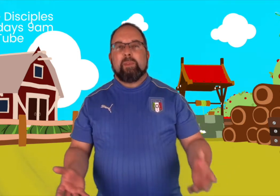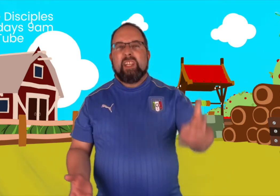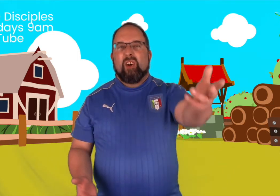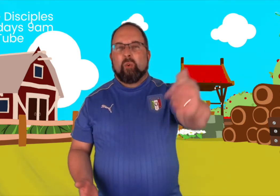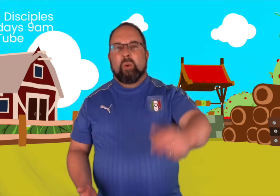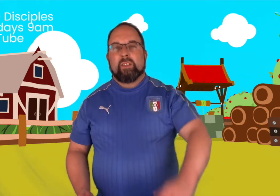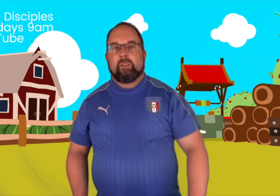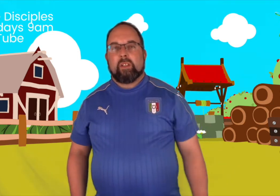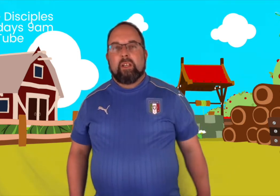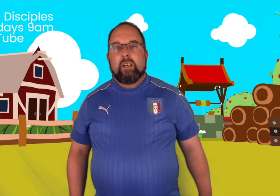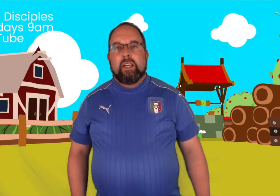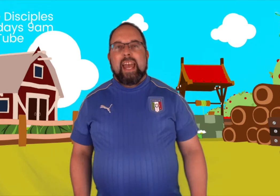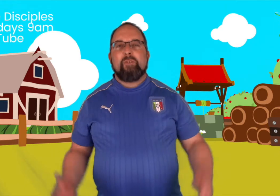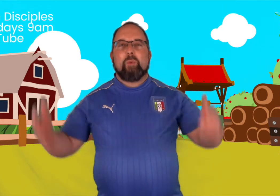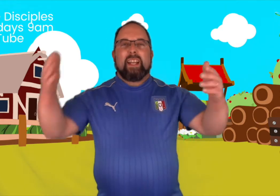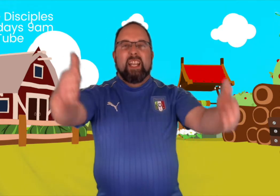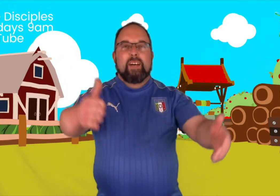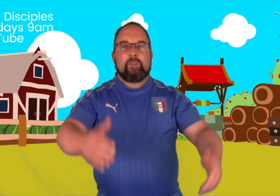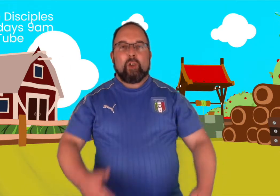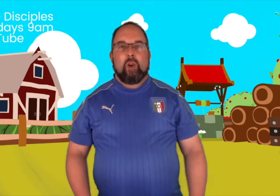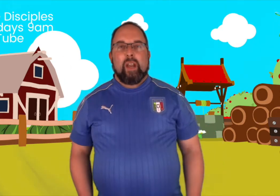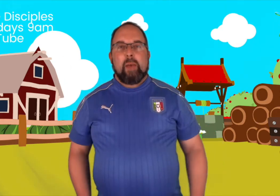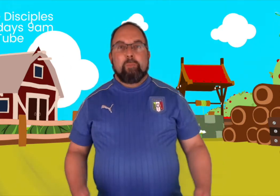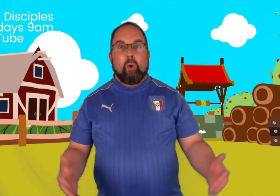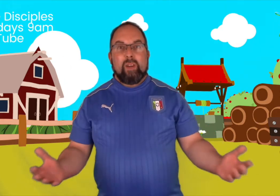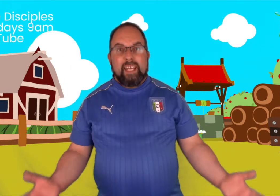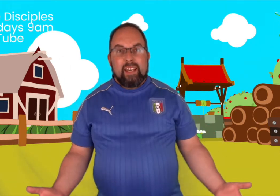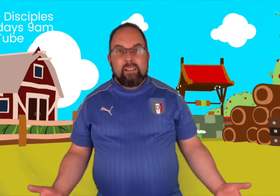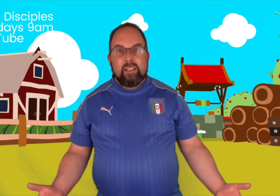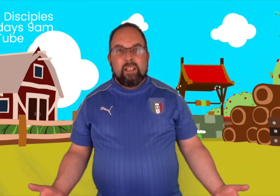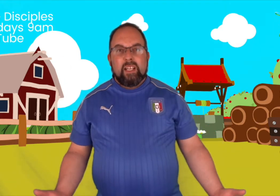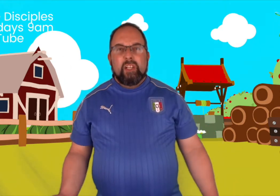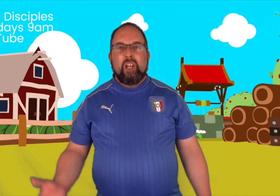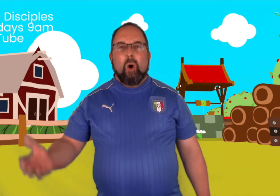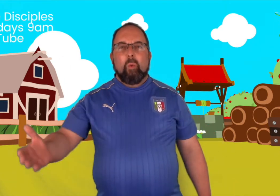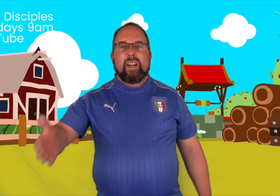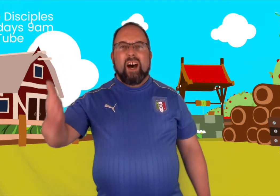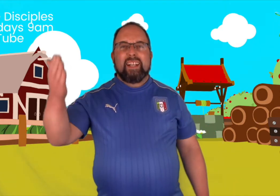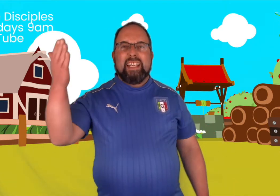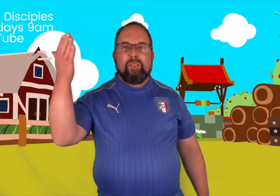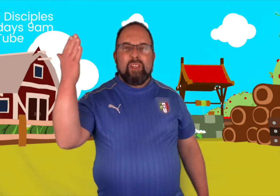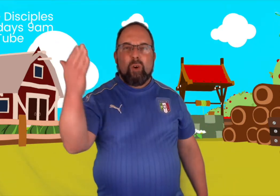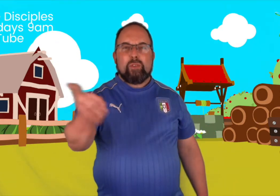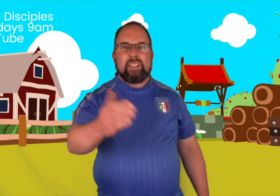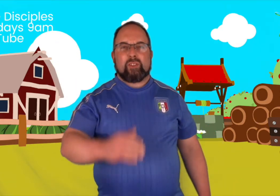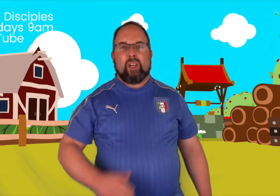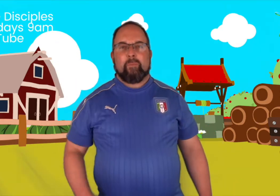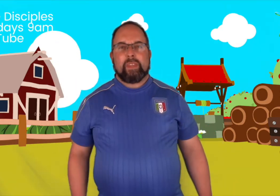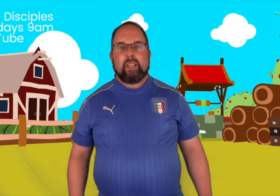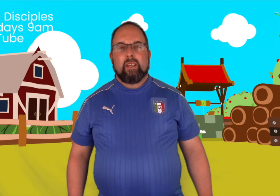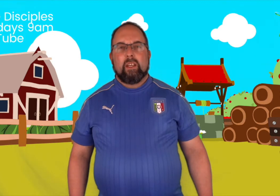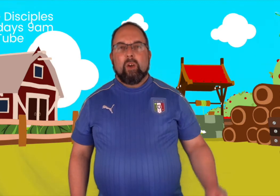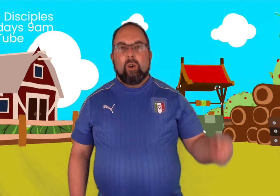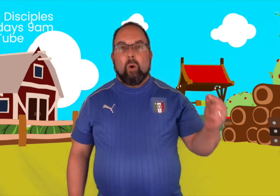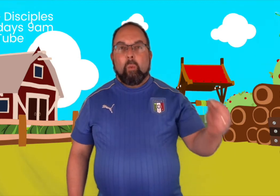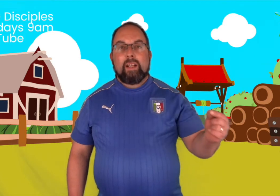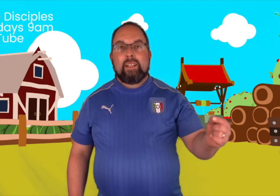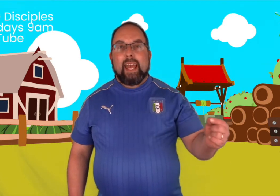You know the ones. Everyone loved her. And poor Leah, no one hardly even noticed her. One day,